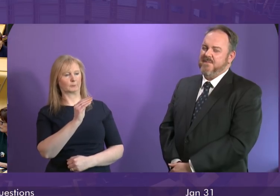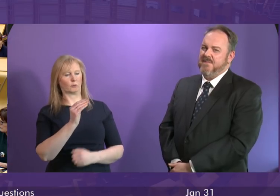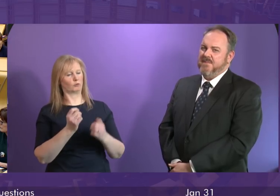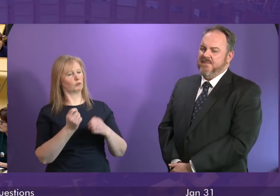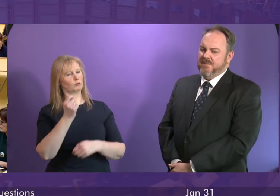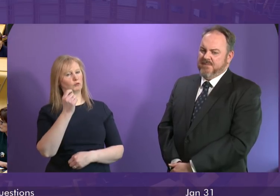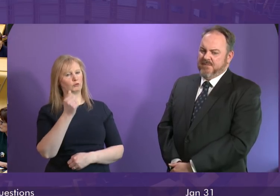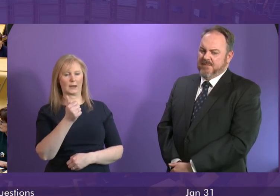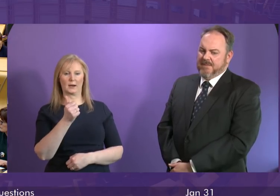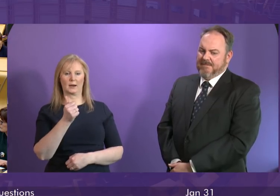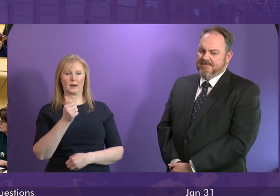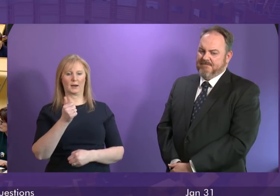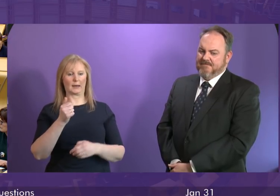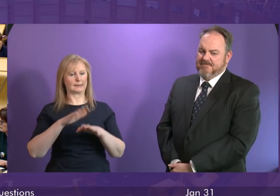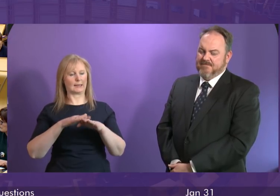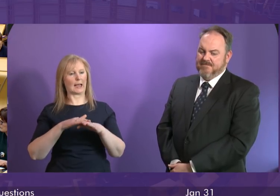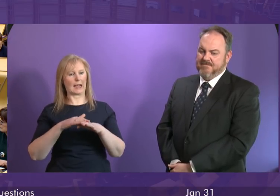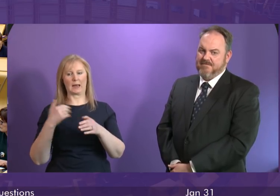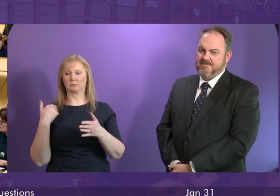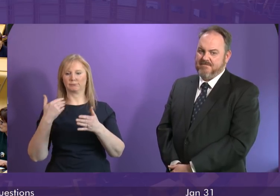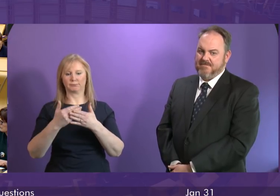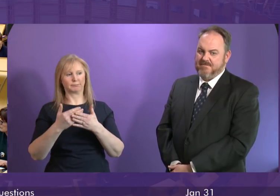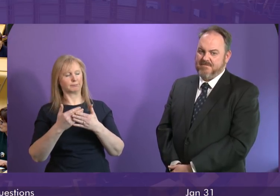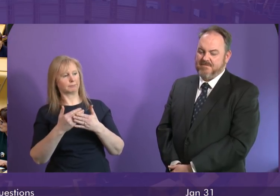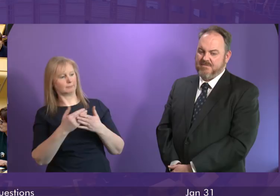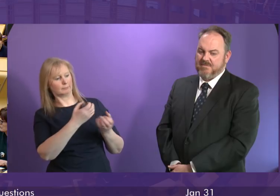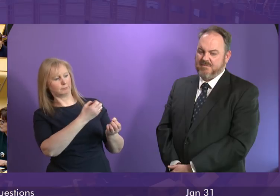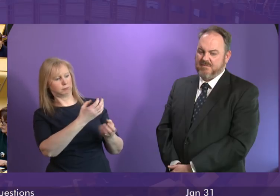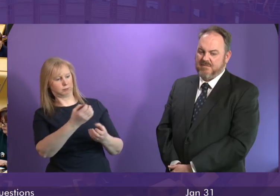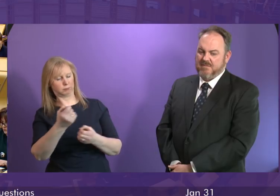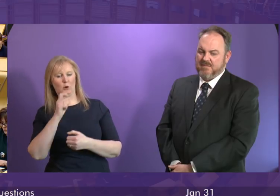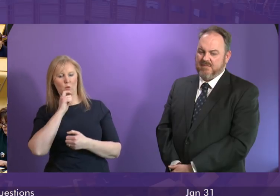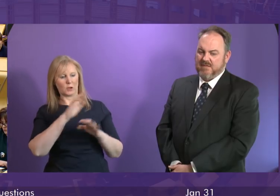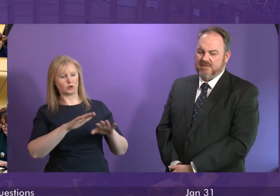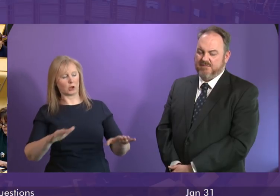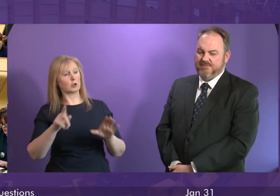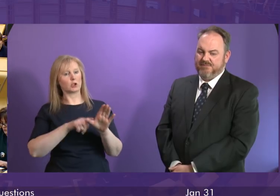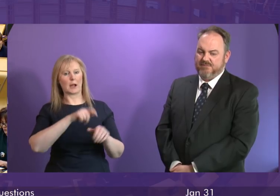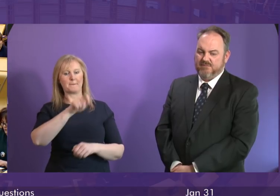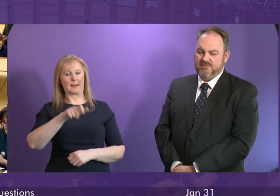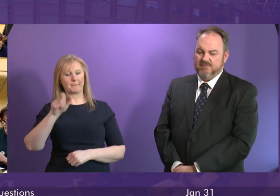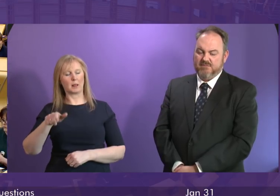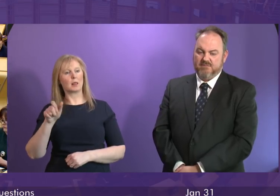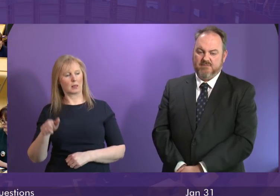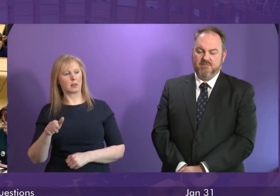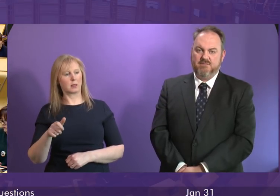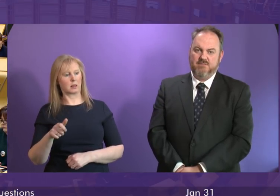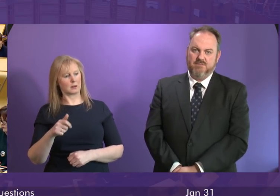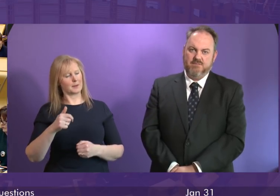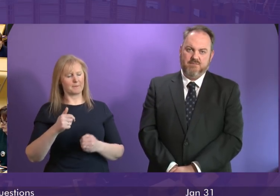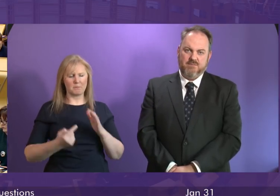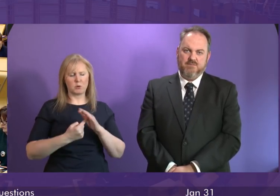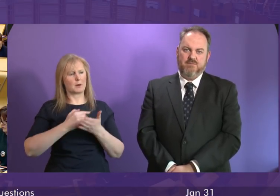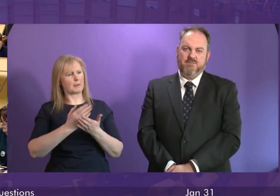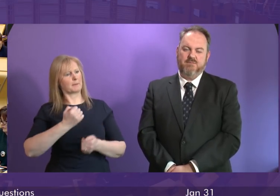rarely a week goes by when I don't personally and very directly listen to the voices of children and young people it's a very important part of the job that I do